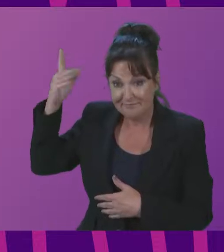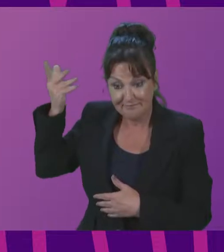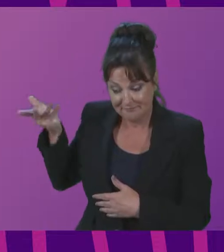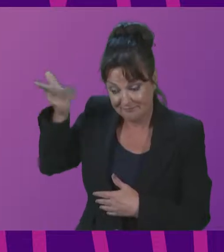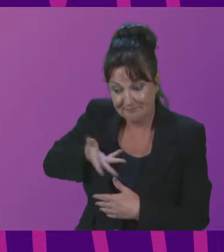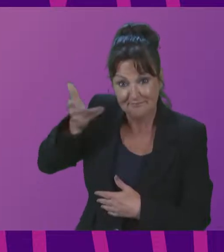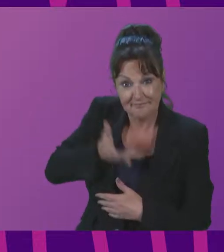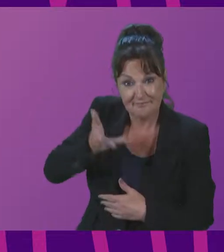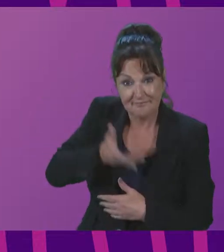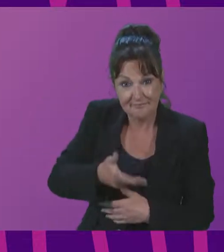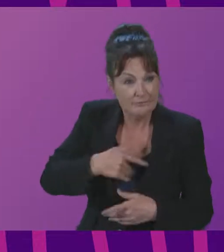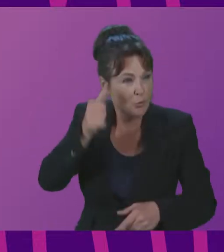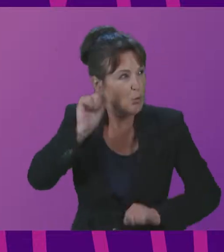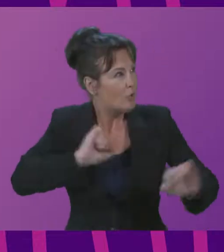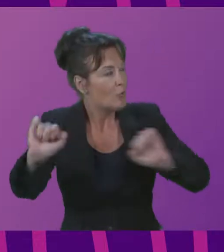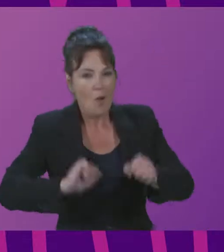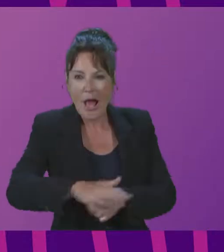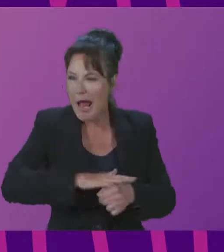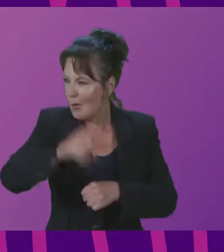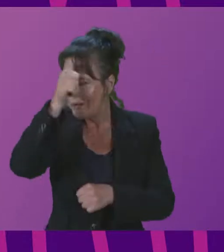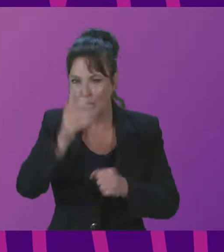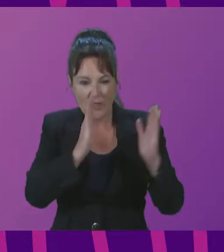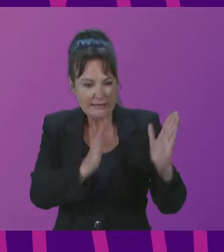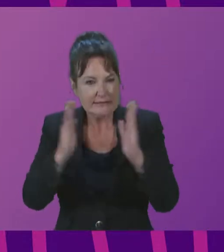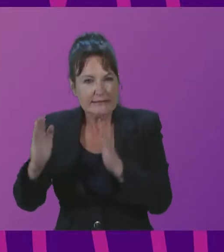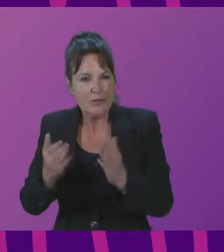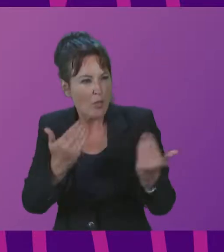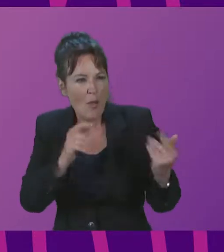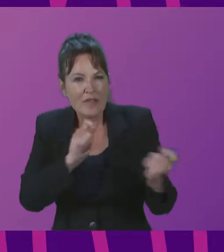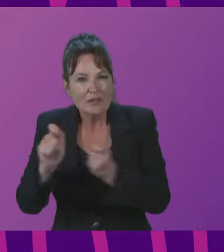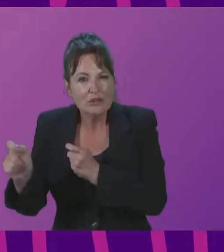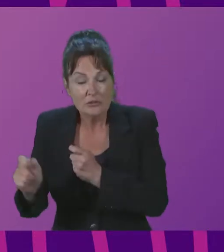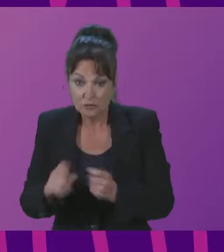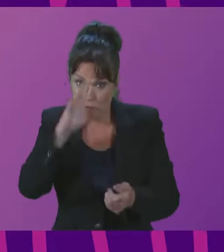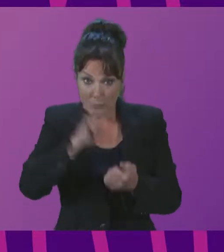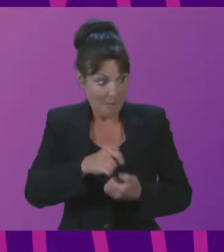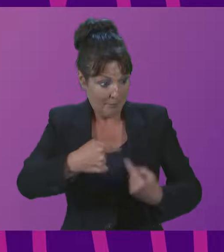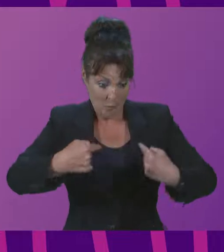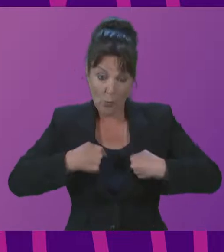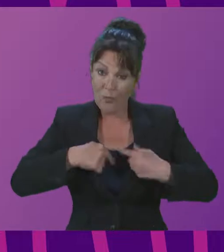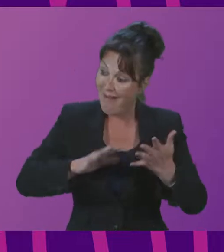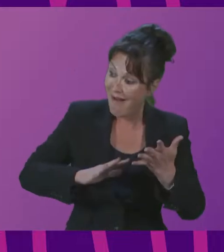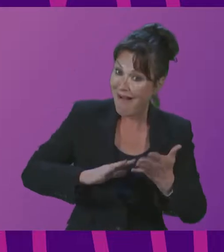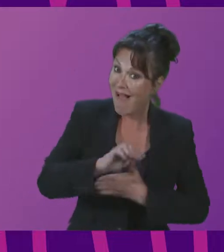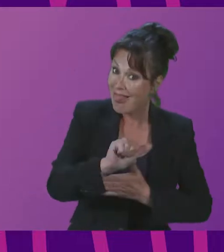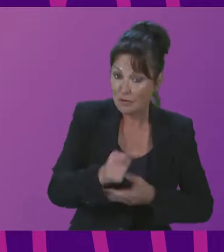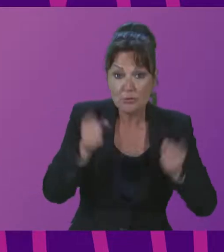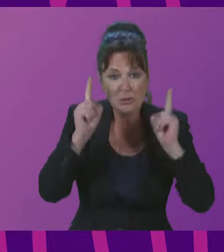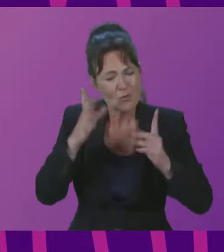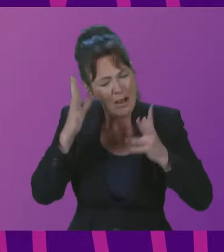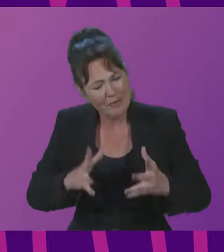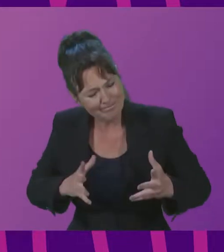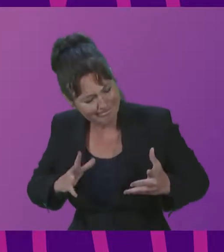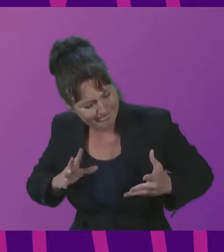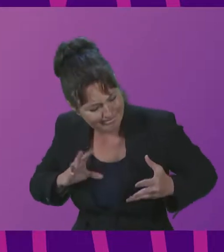birds in the beck and call of the seasons. As culture ministers, you need to partner with your energy, economy and finance